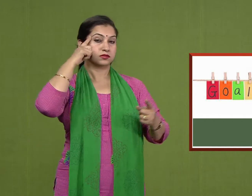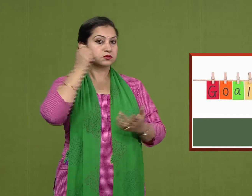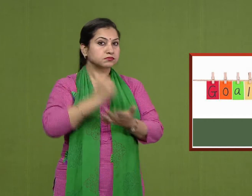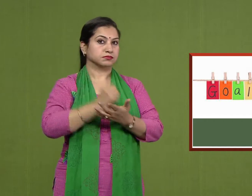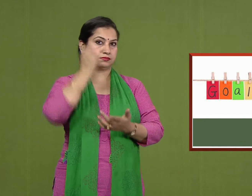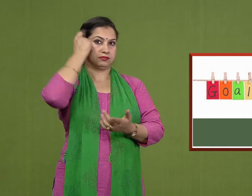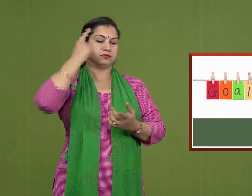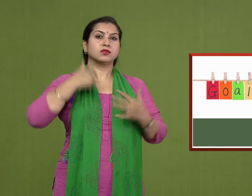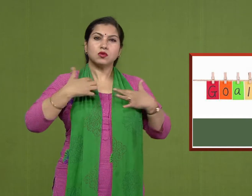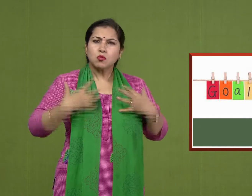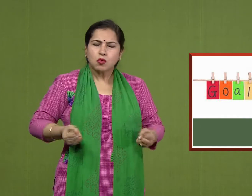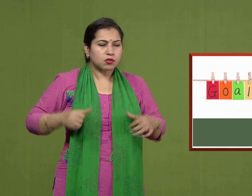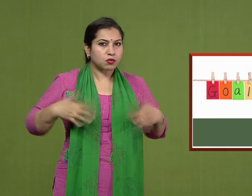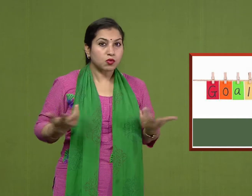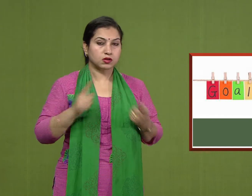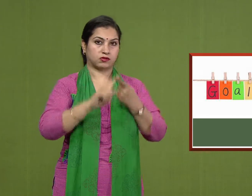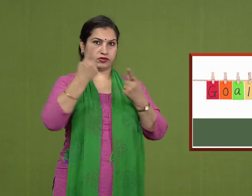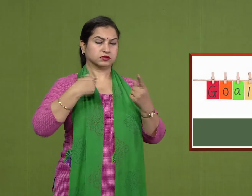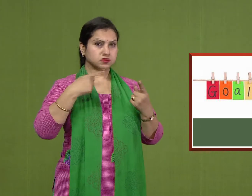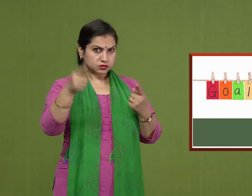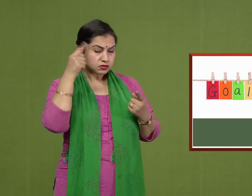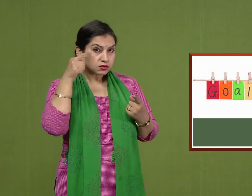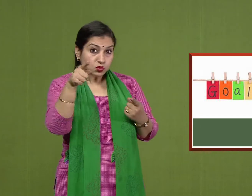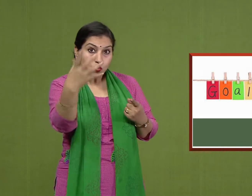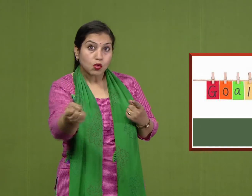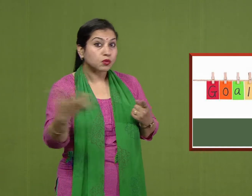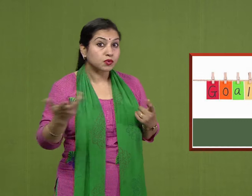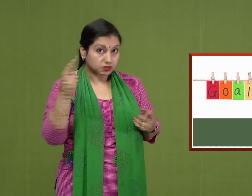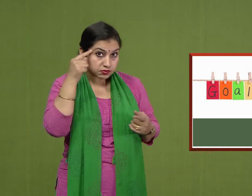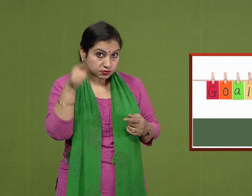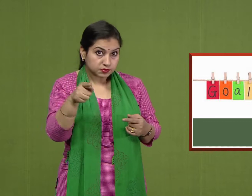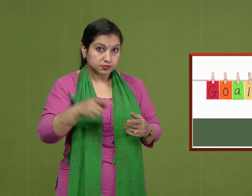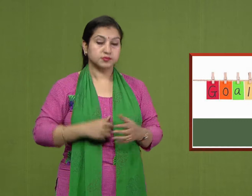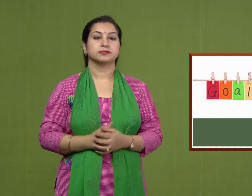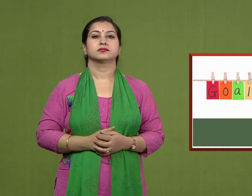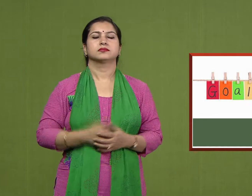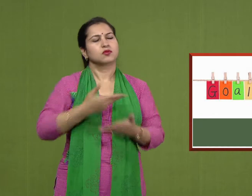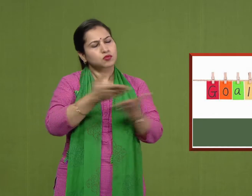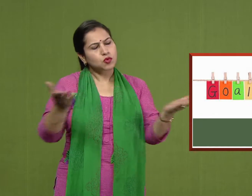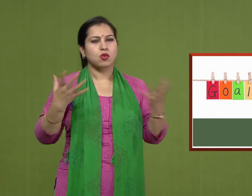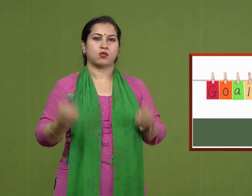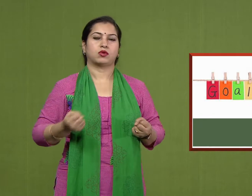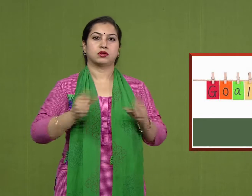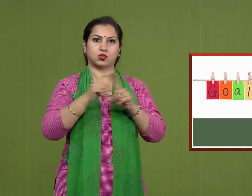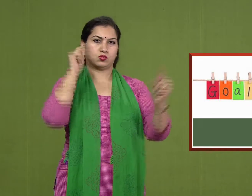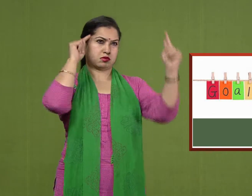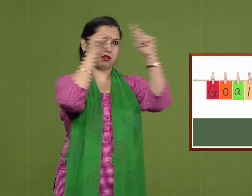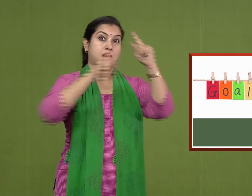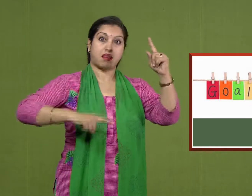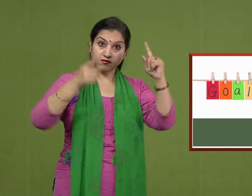understand is what we want. Can you tell me what you want? We all want to do something in life, right?